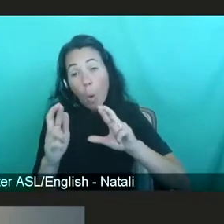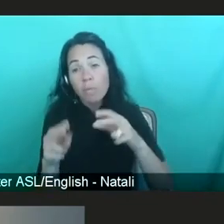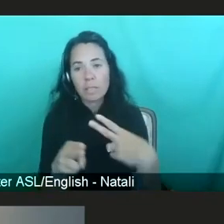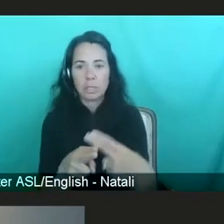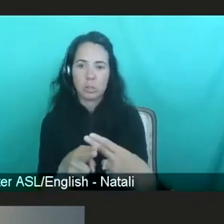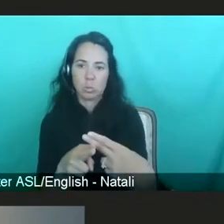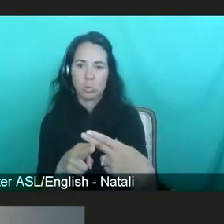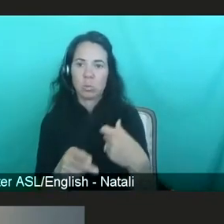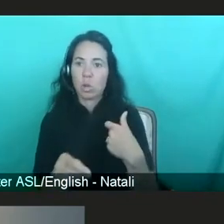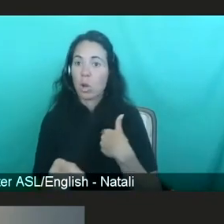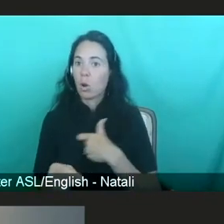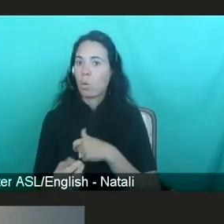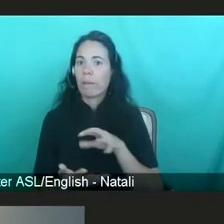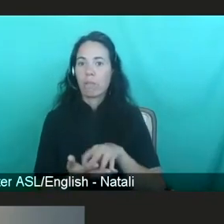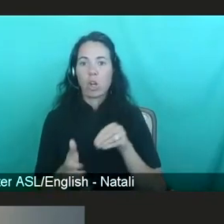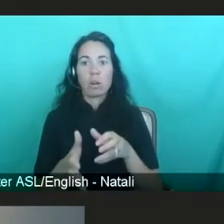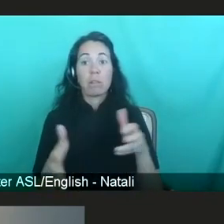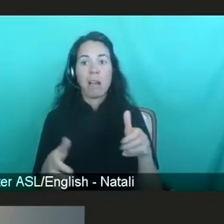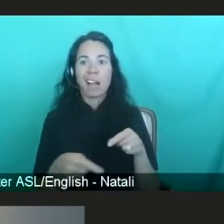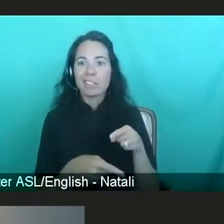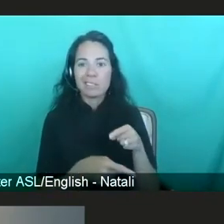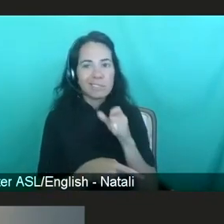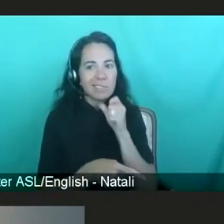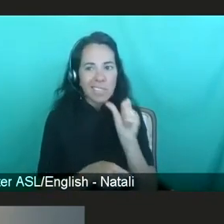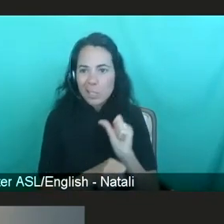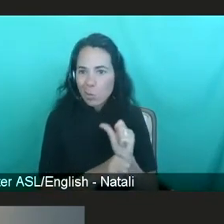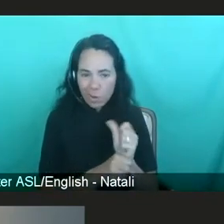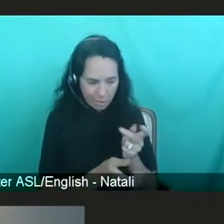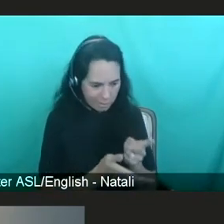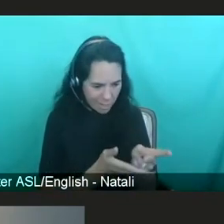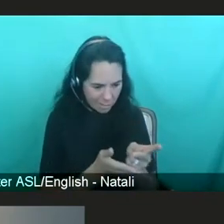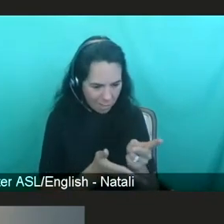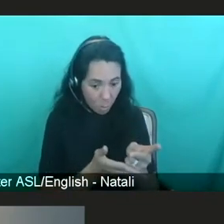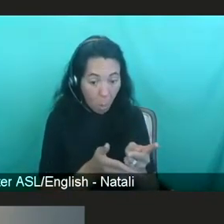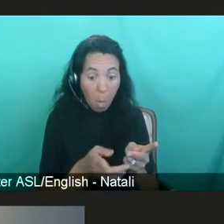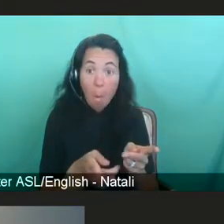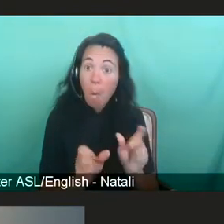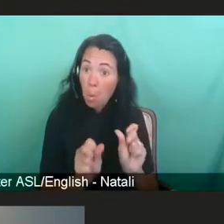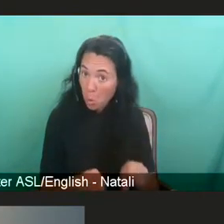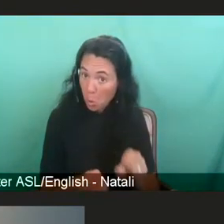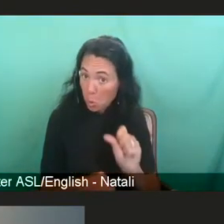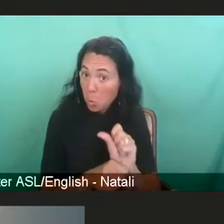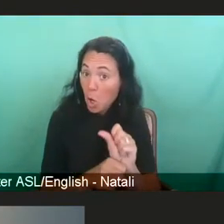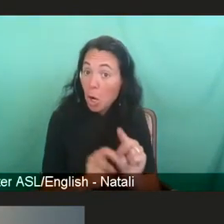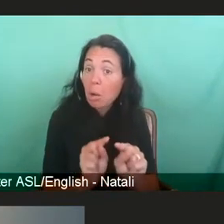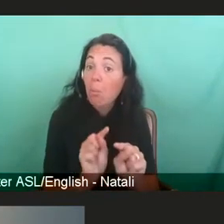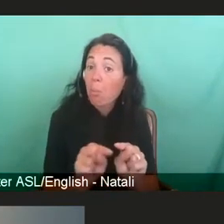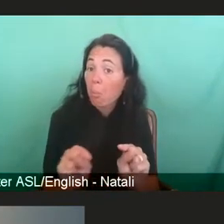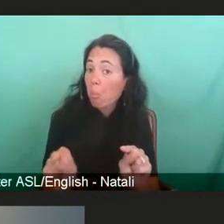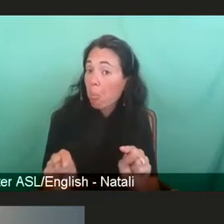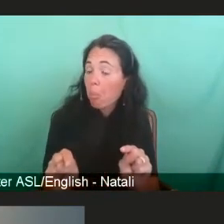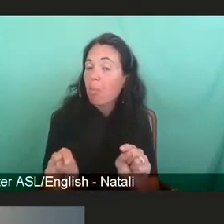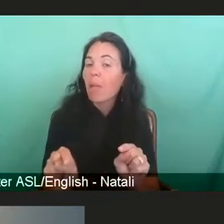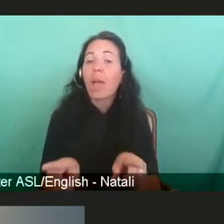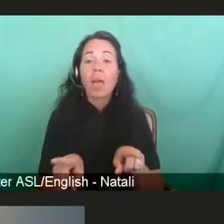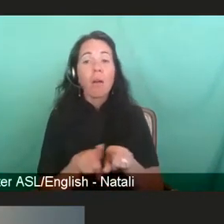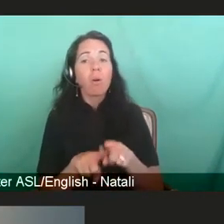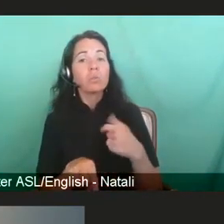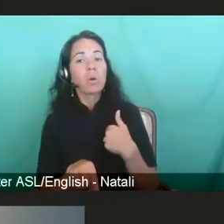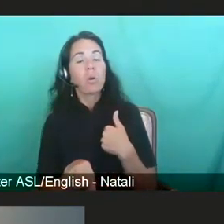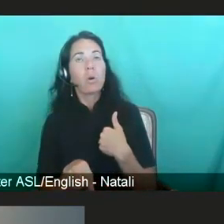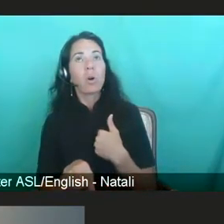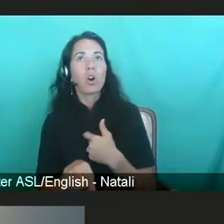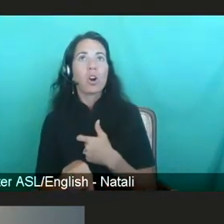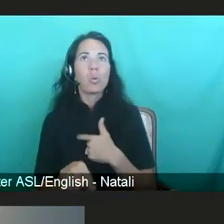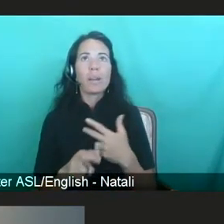learned a lot about what doesn't work as well as what potentially could work. And we've also done some what I like to call